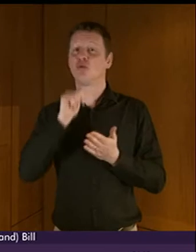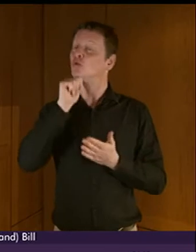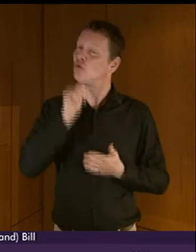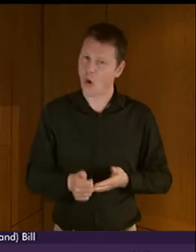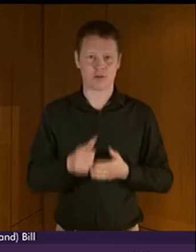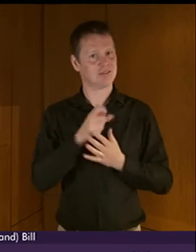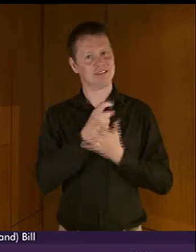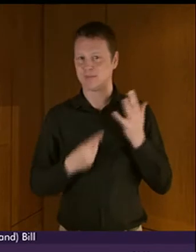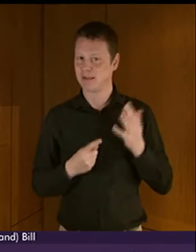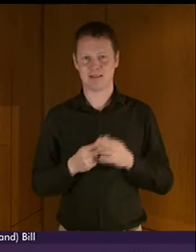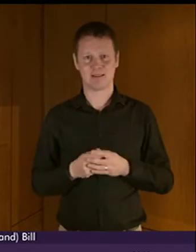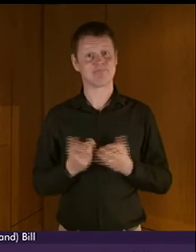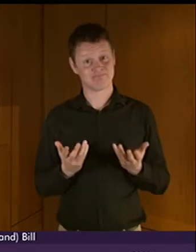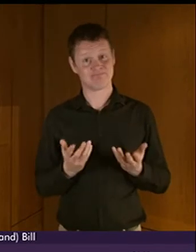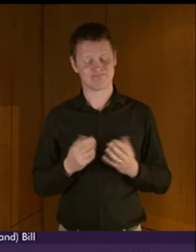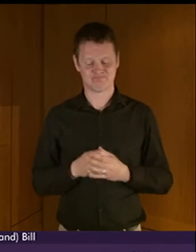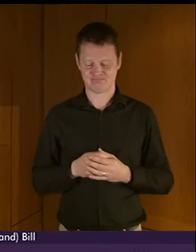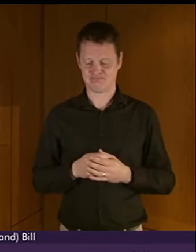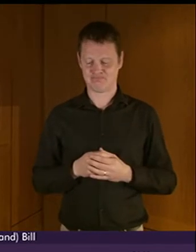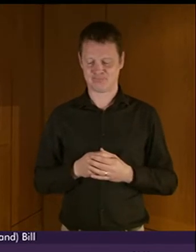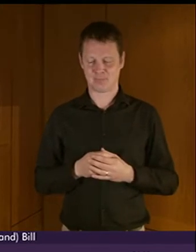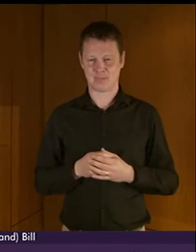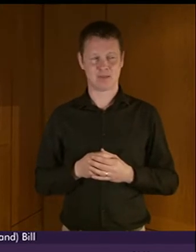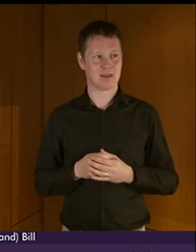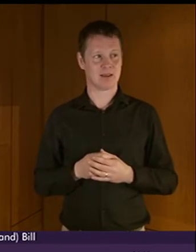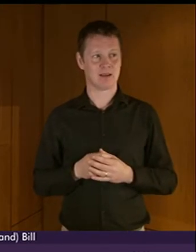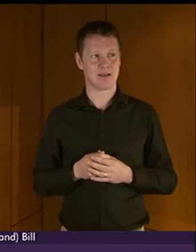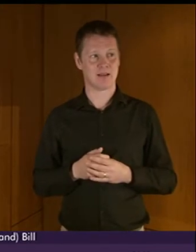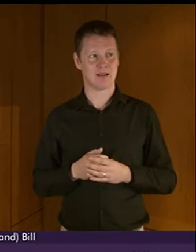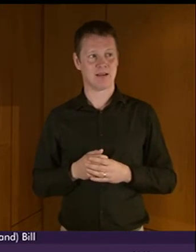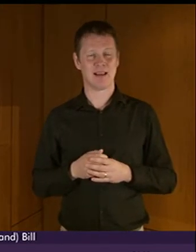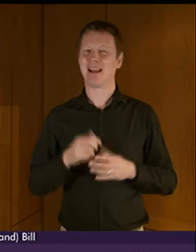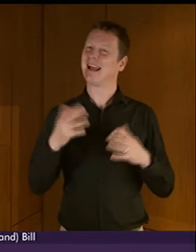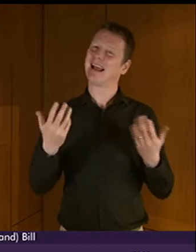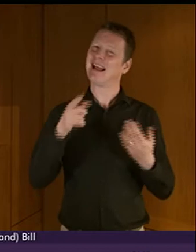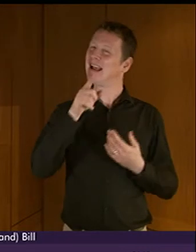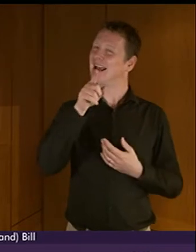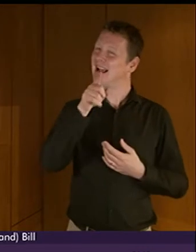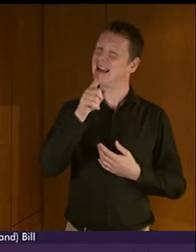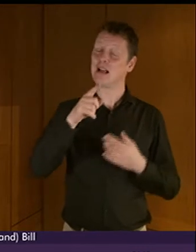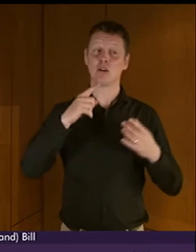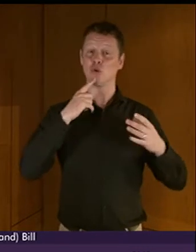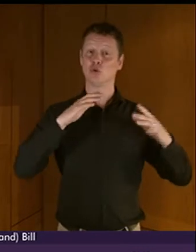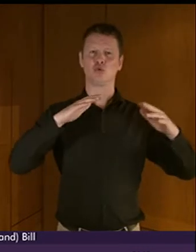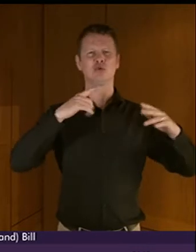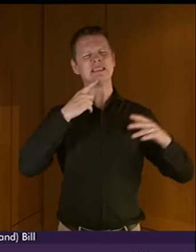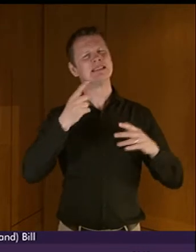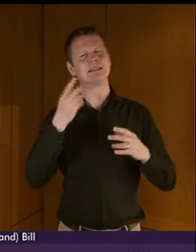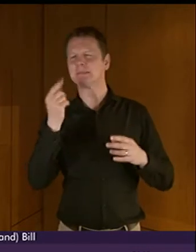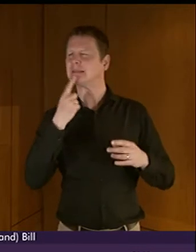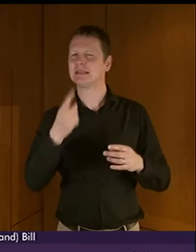It has been said that society is finding it difficult